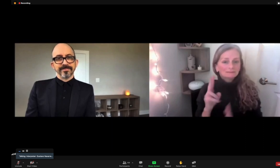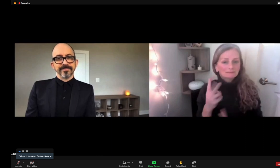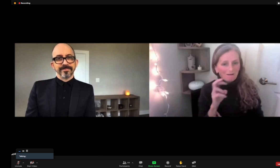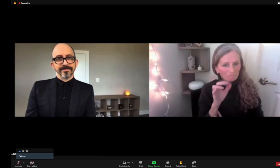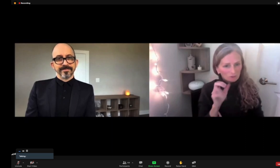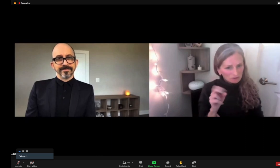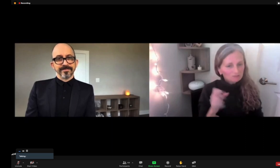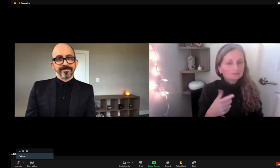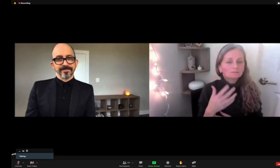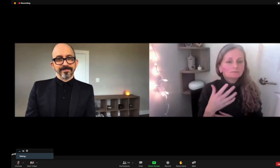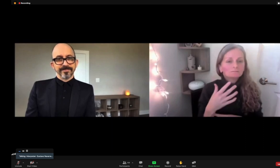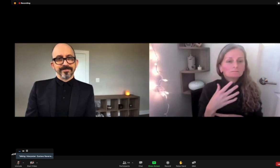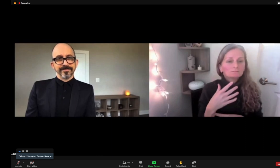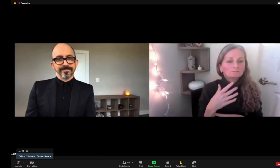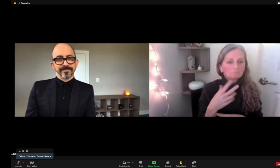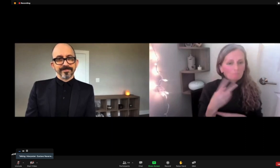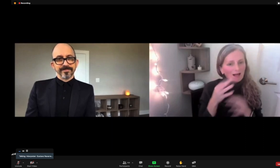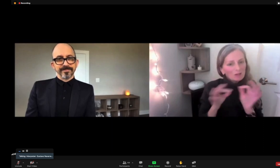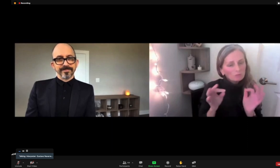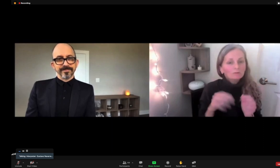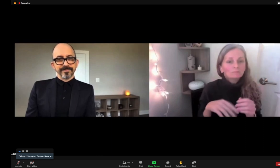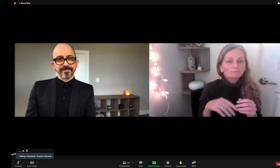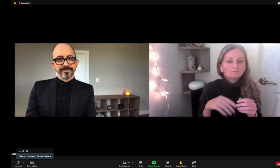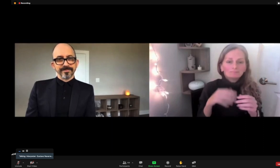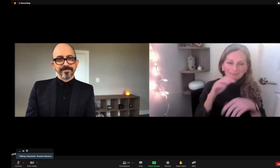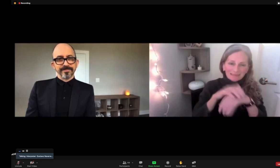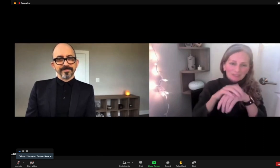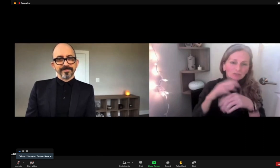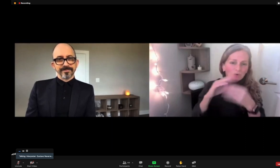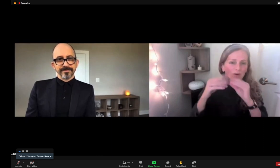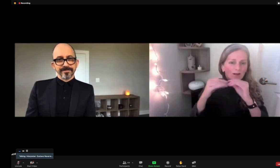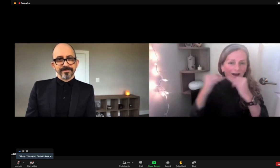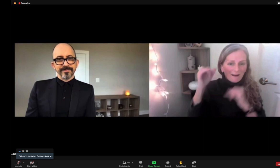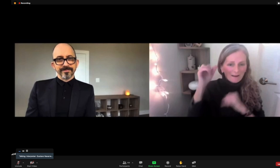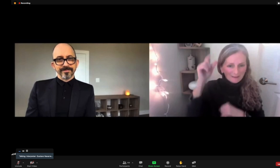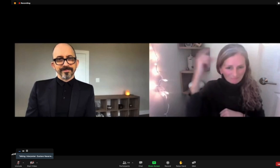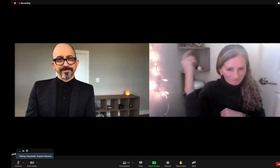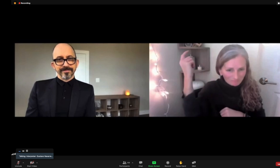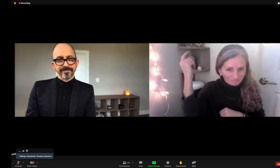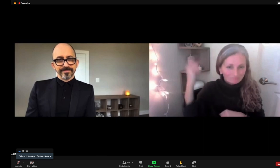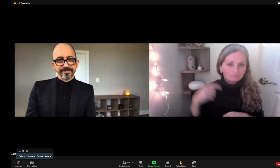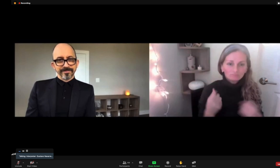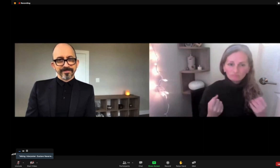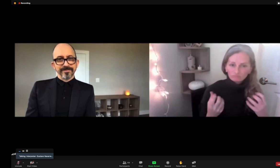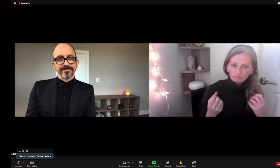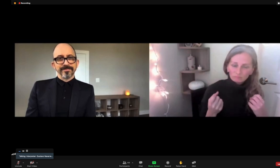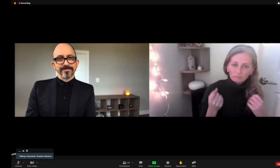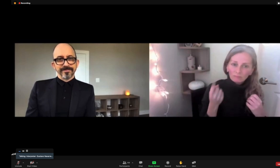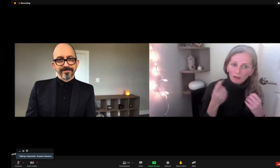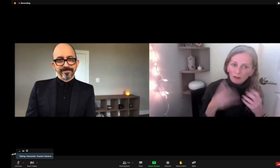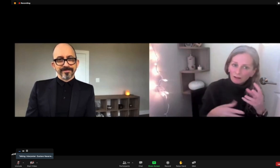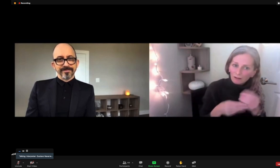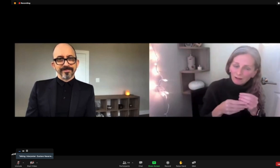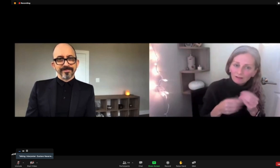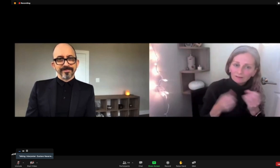The second version was an ASL with English captions at the top.